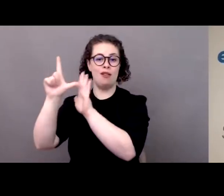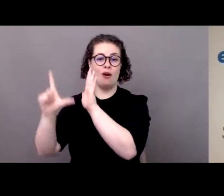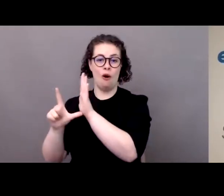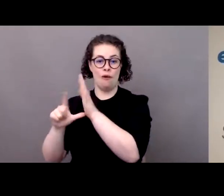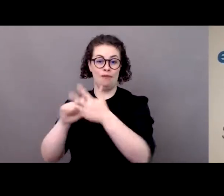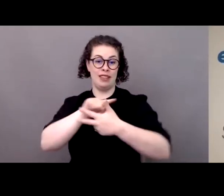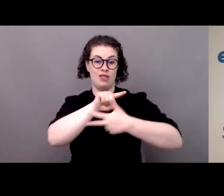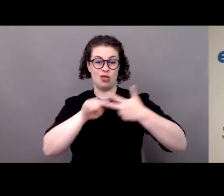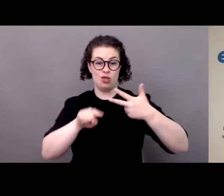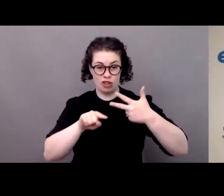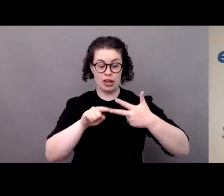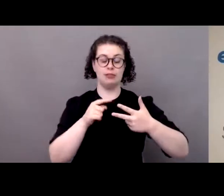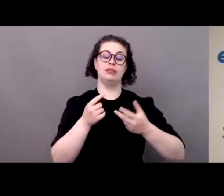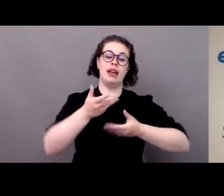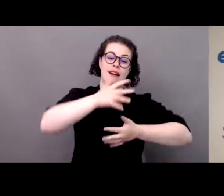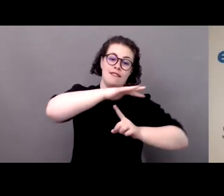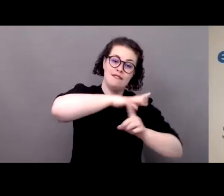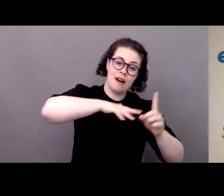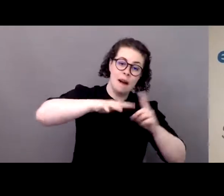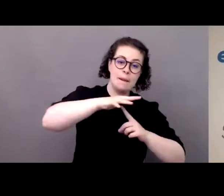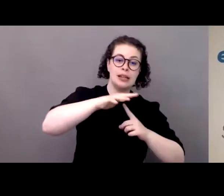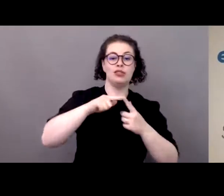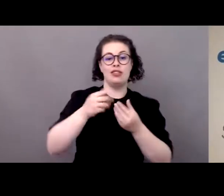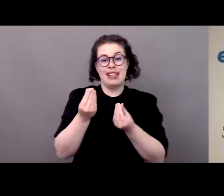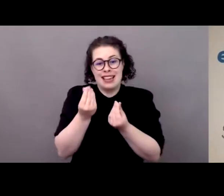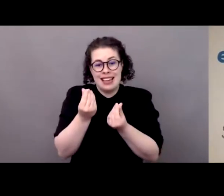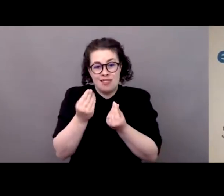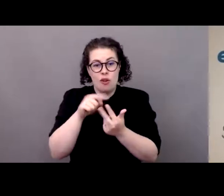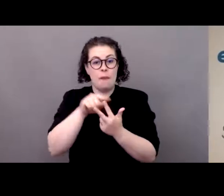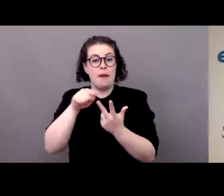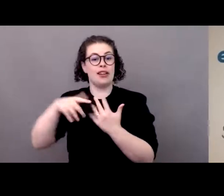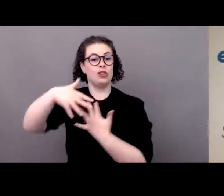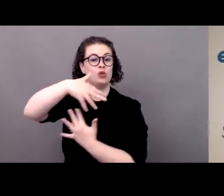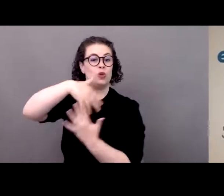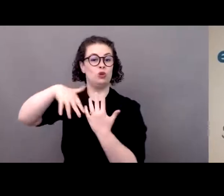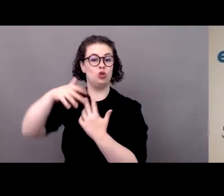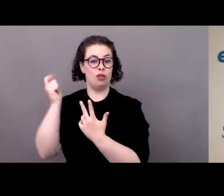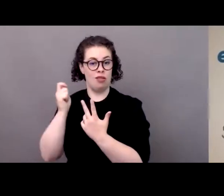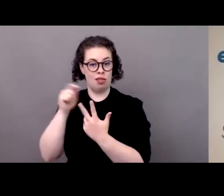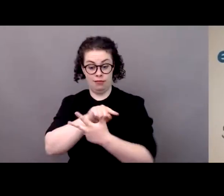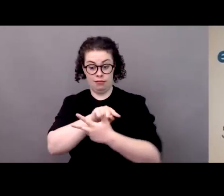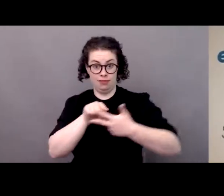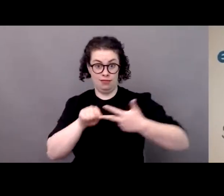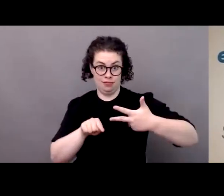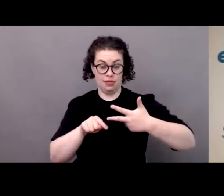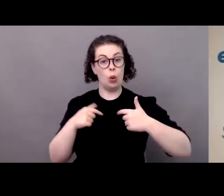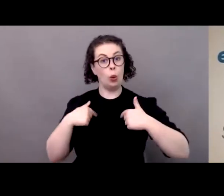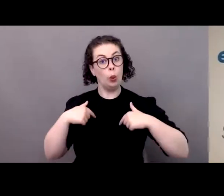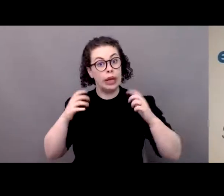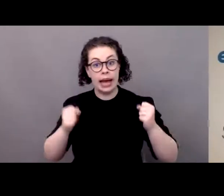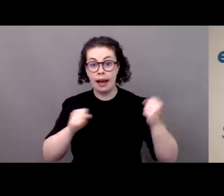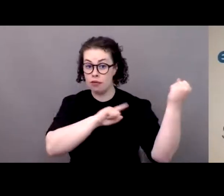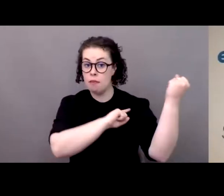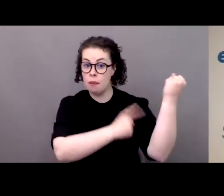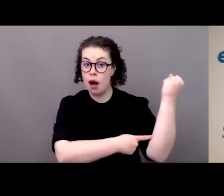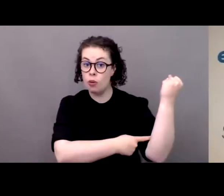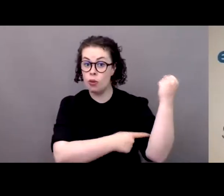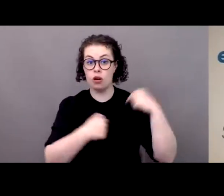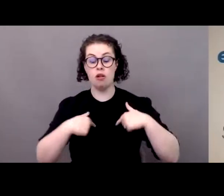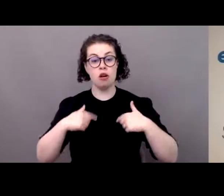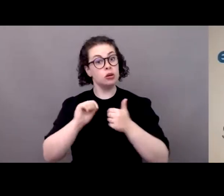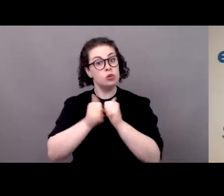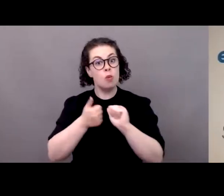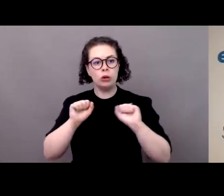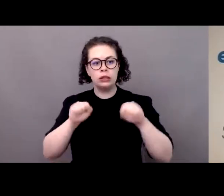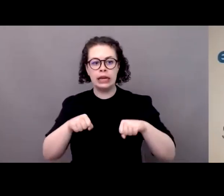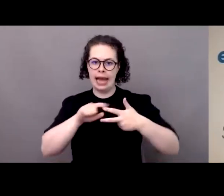and social um and and again beyond that we have the transformative power added value that sport can bring to any one of these three